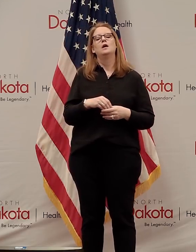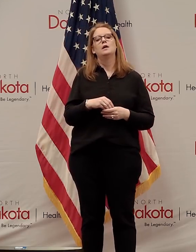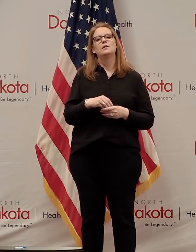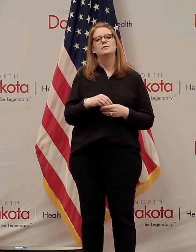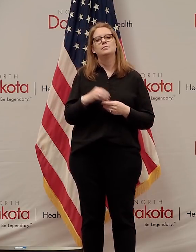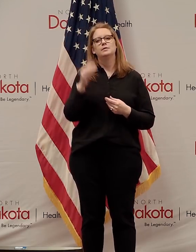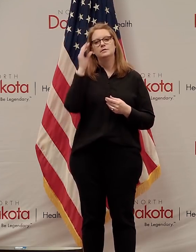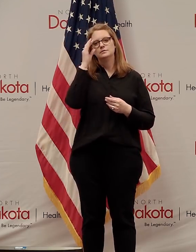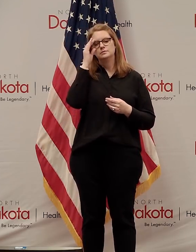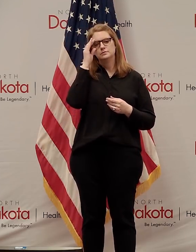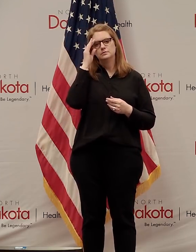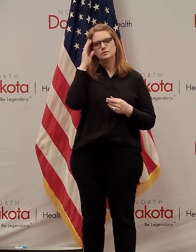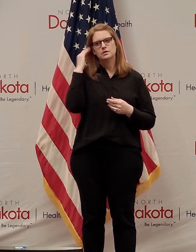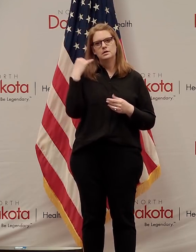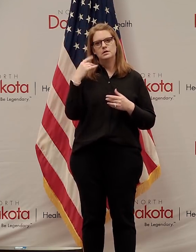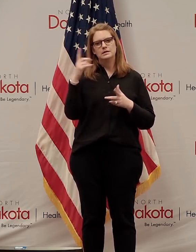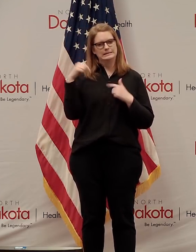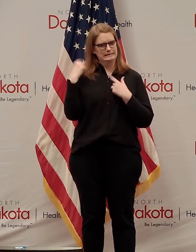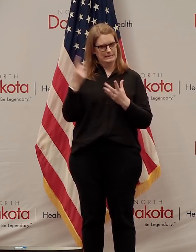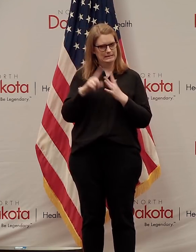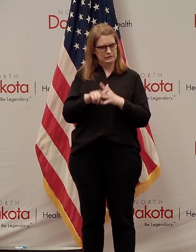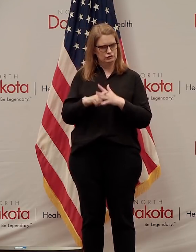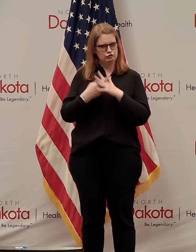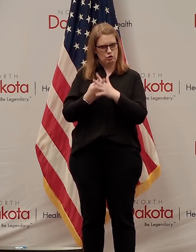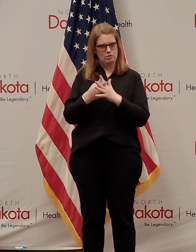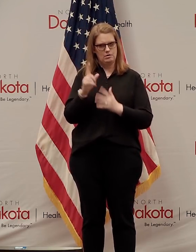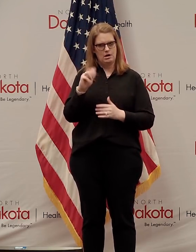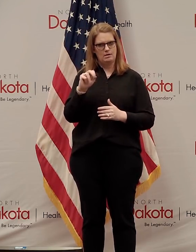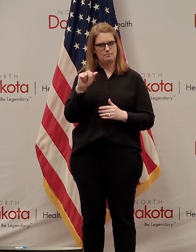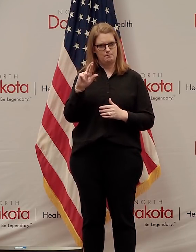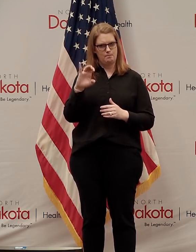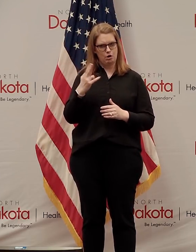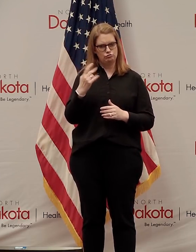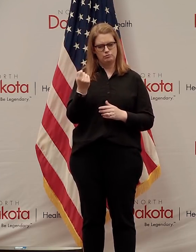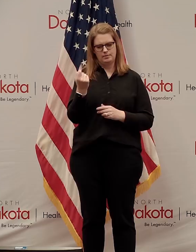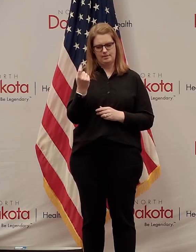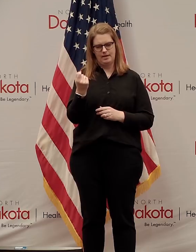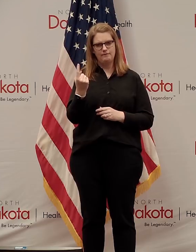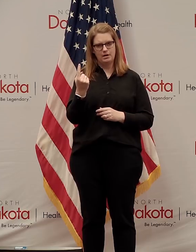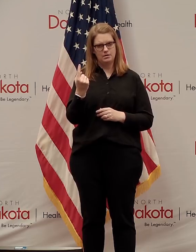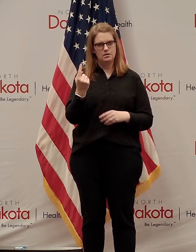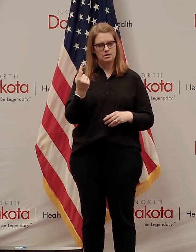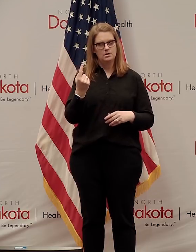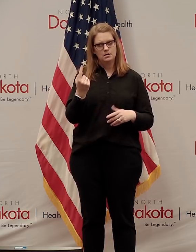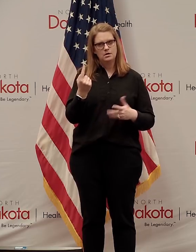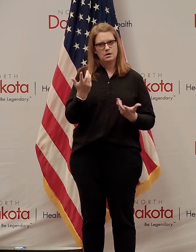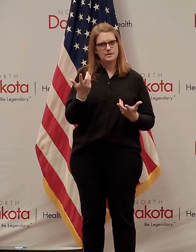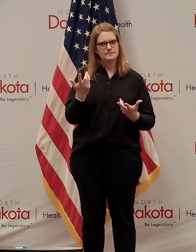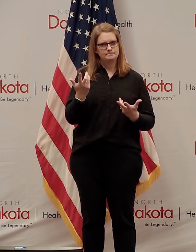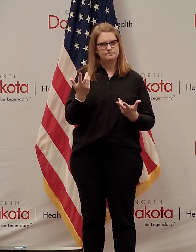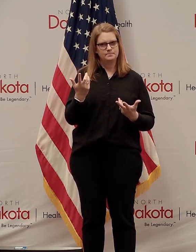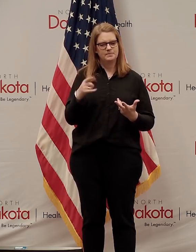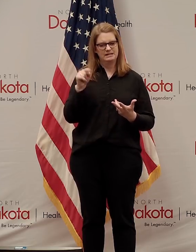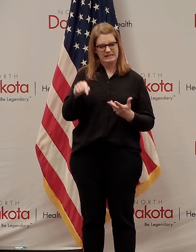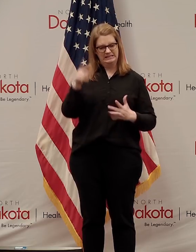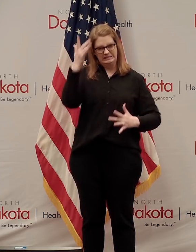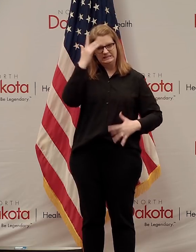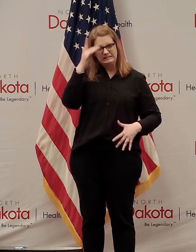whole effort began on March 11th, we learned a lot about this disease,